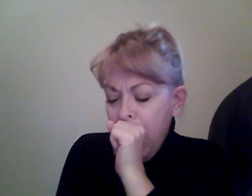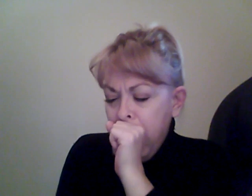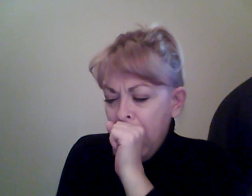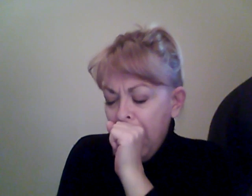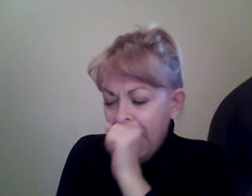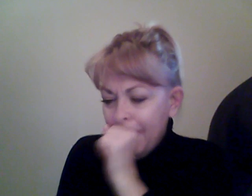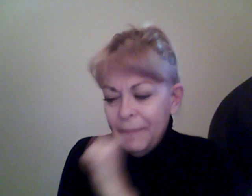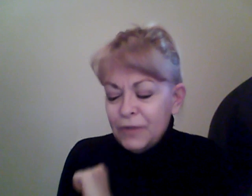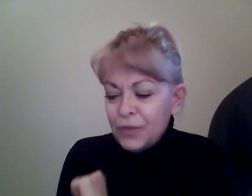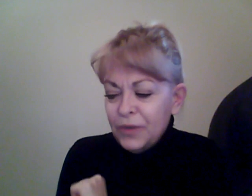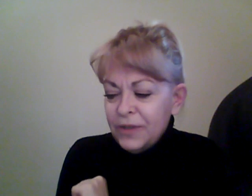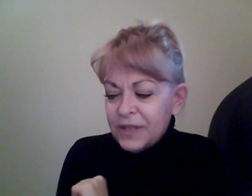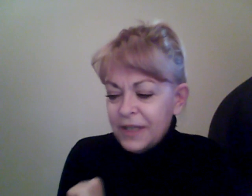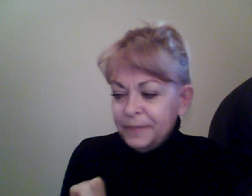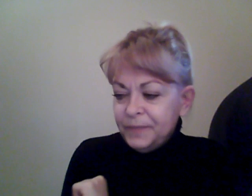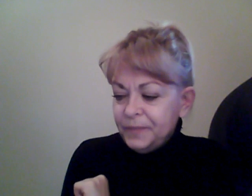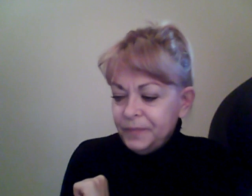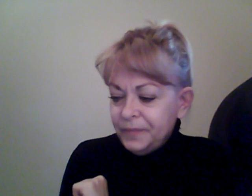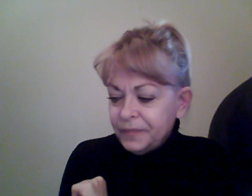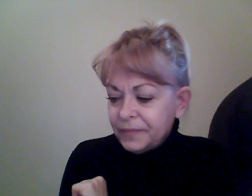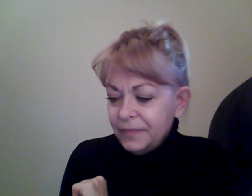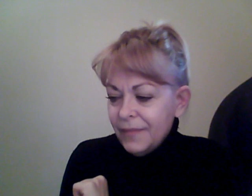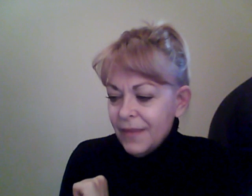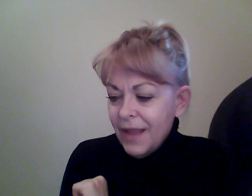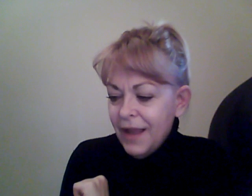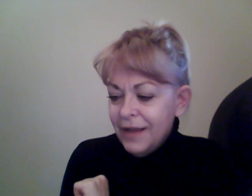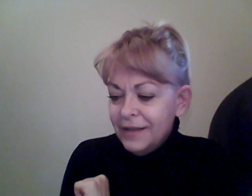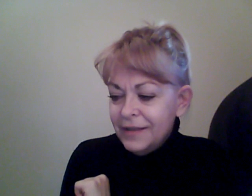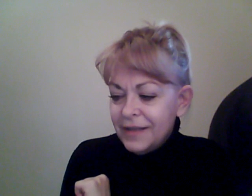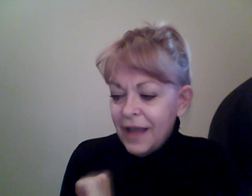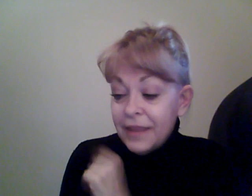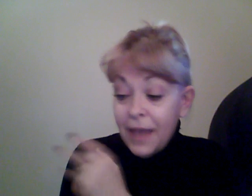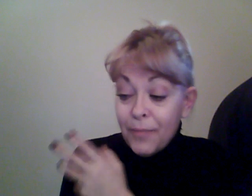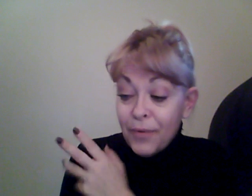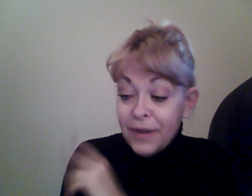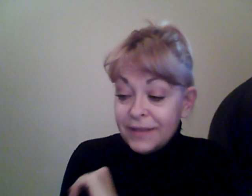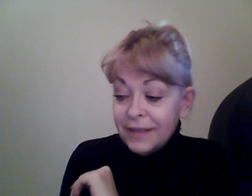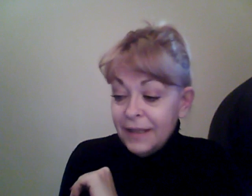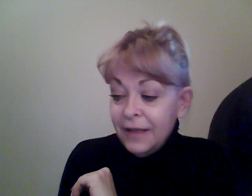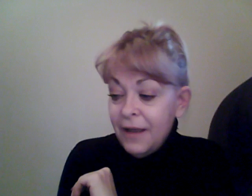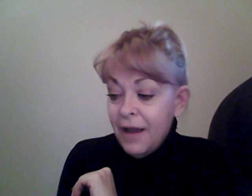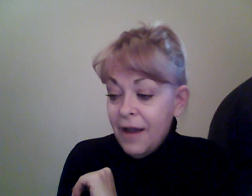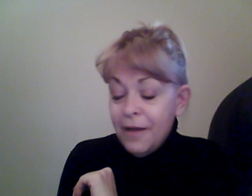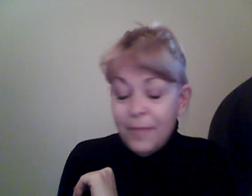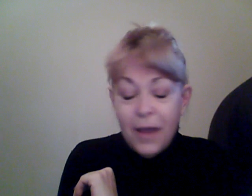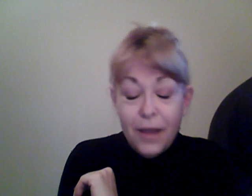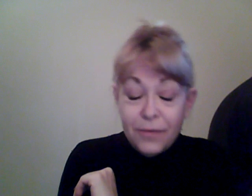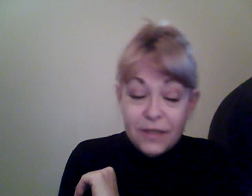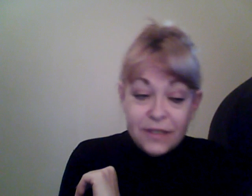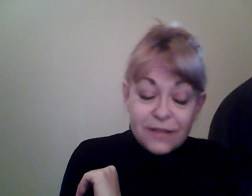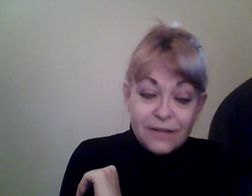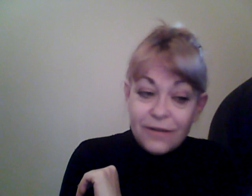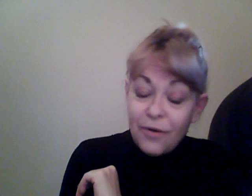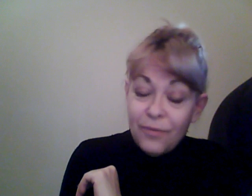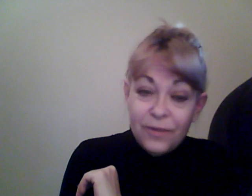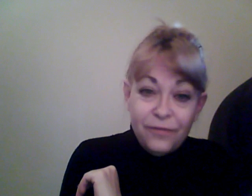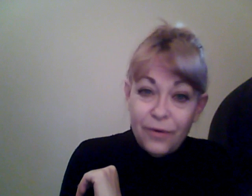It was the weirdest thing. And, um, that point, um, I was going with the flow.